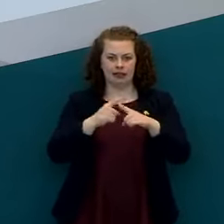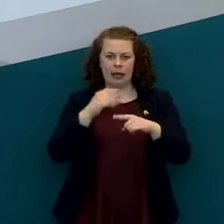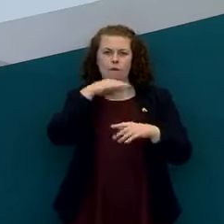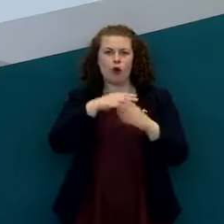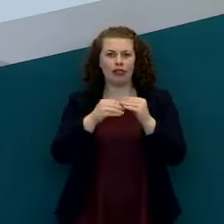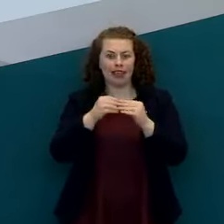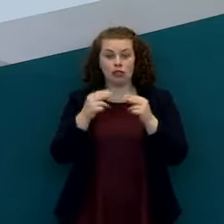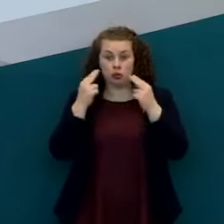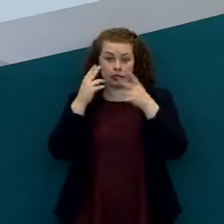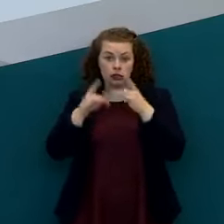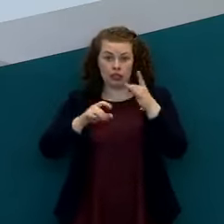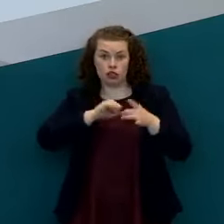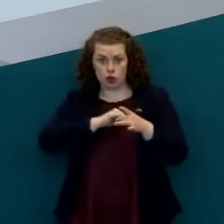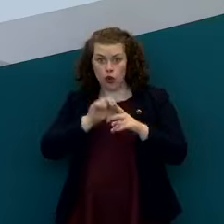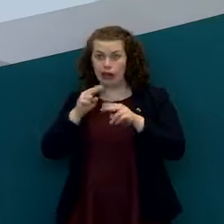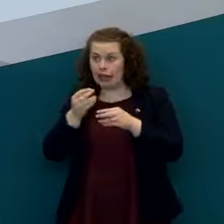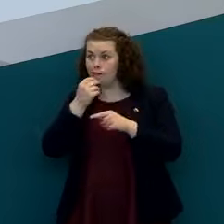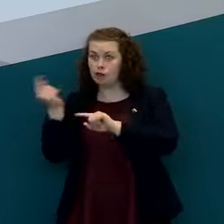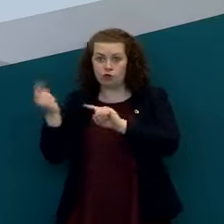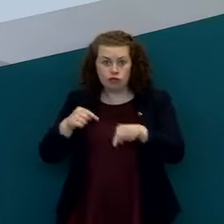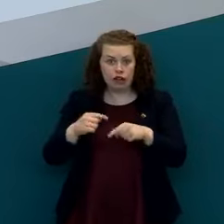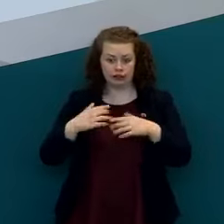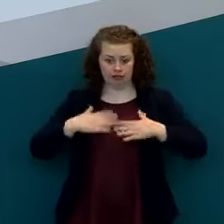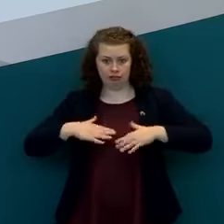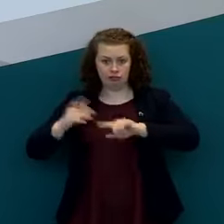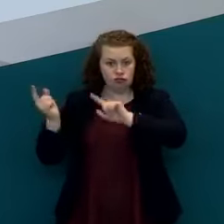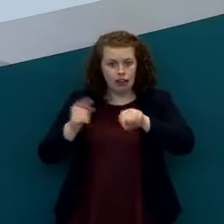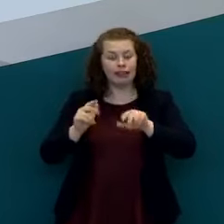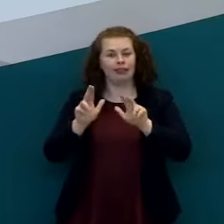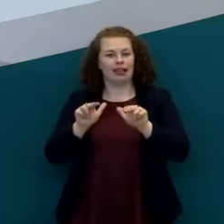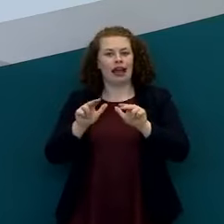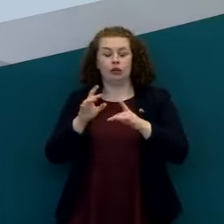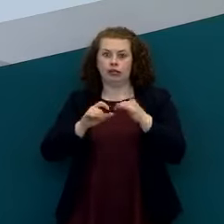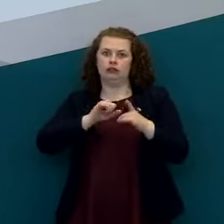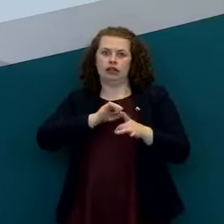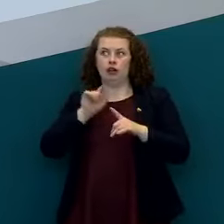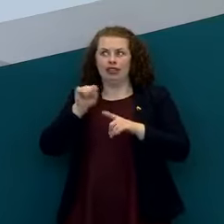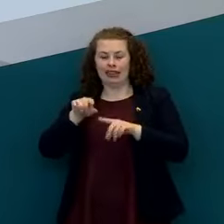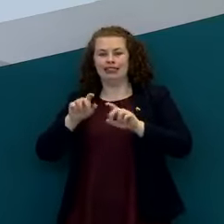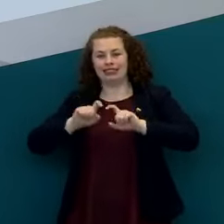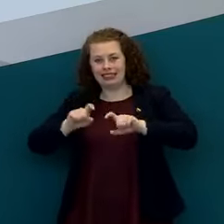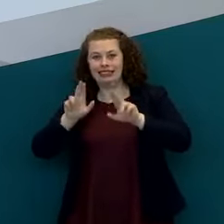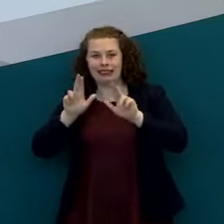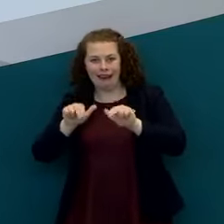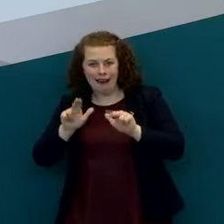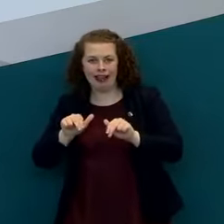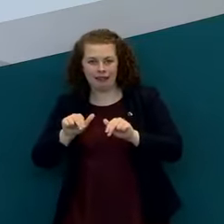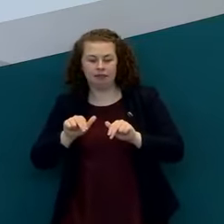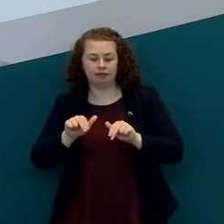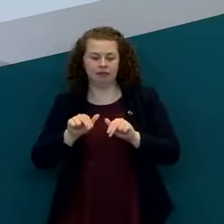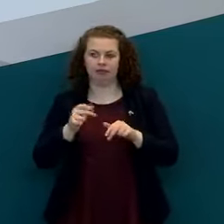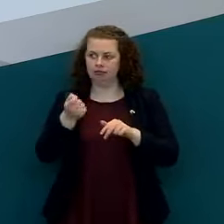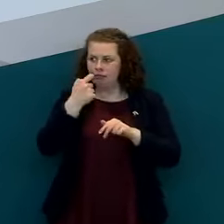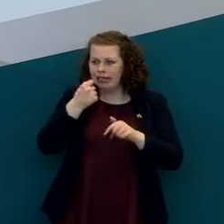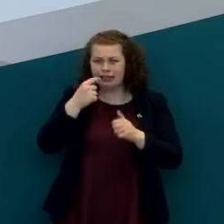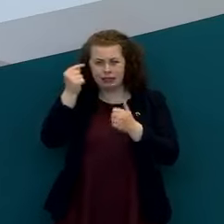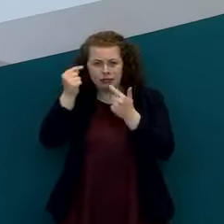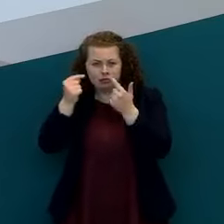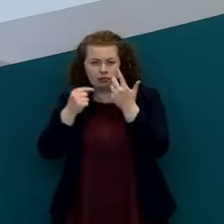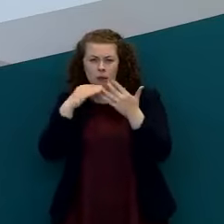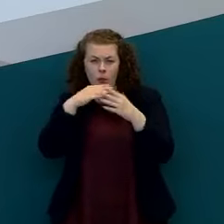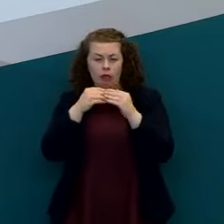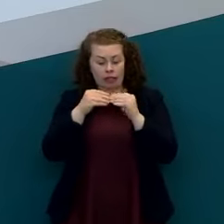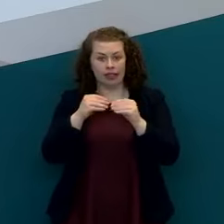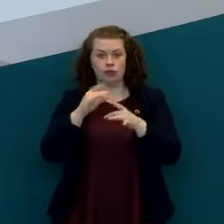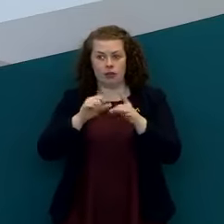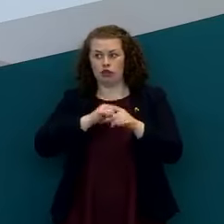need to keep the supply lines open in terms of uh the measures that are in place to keep the country fed to keep us applied with medications and other essential equipment and